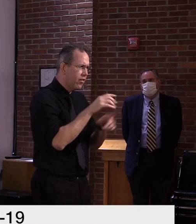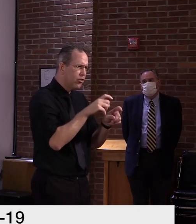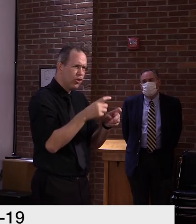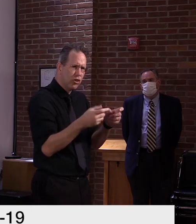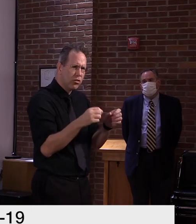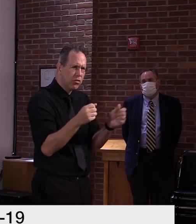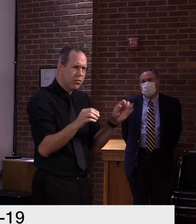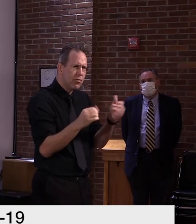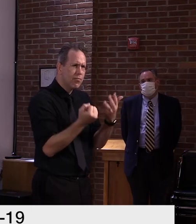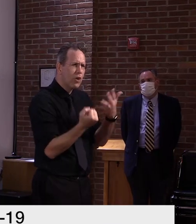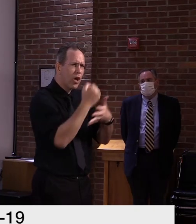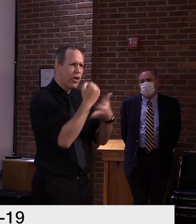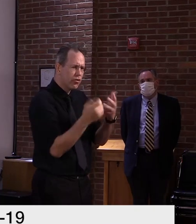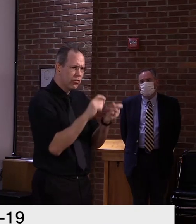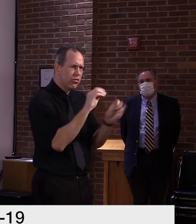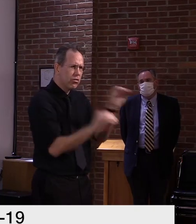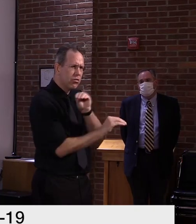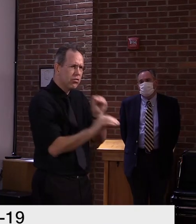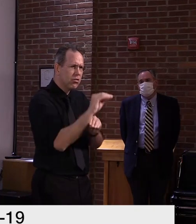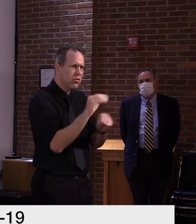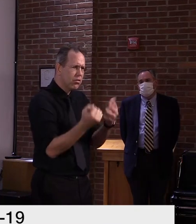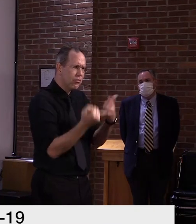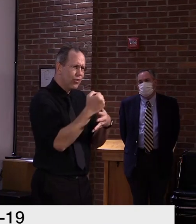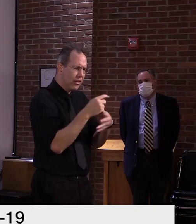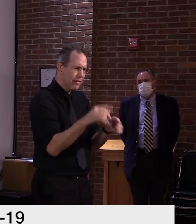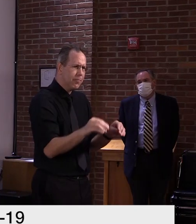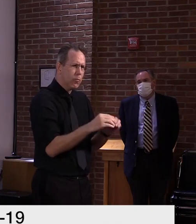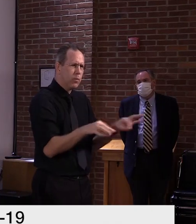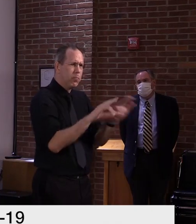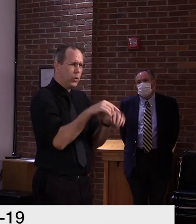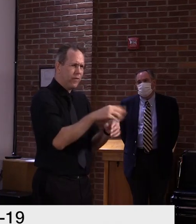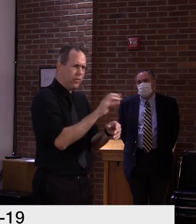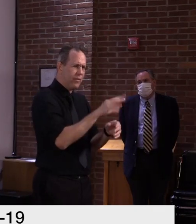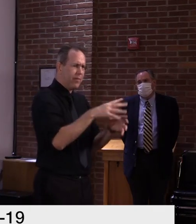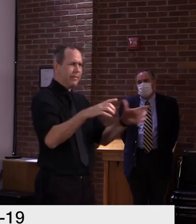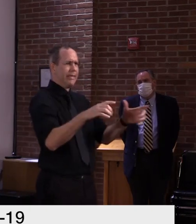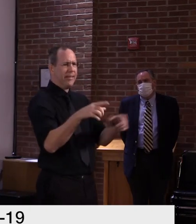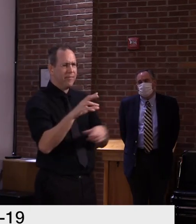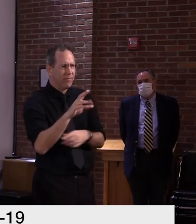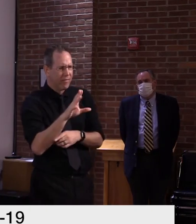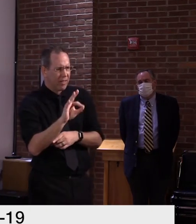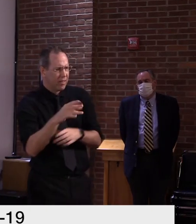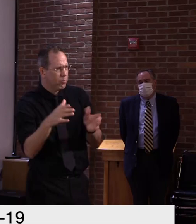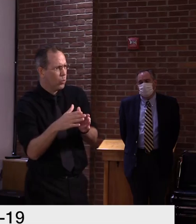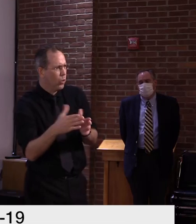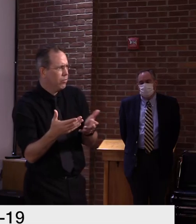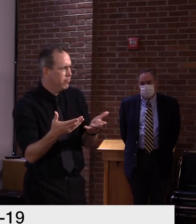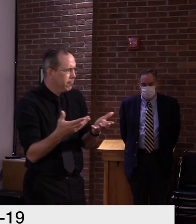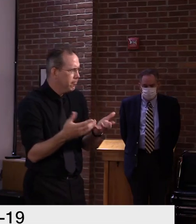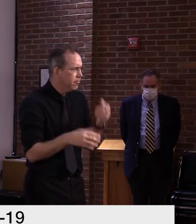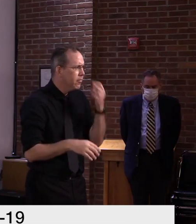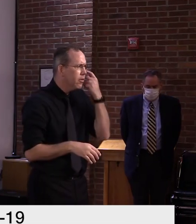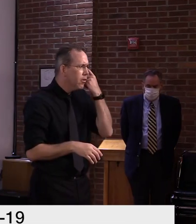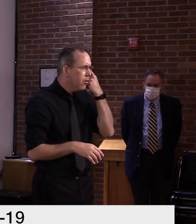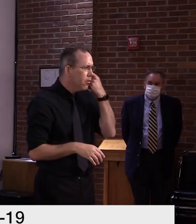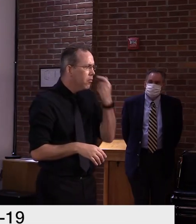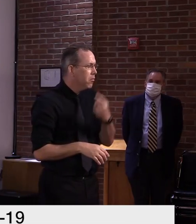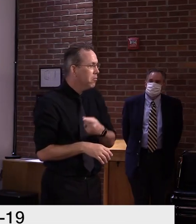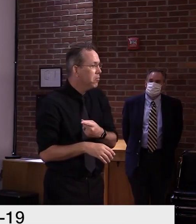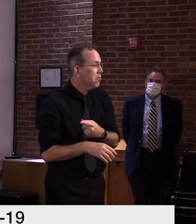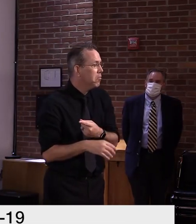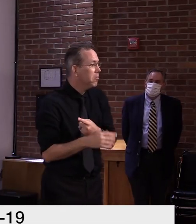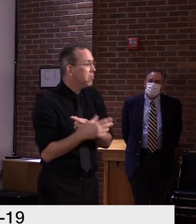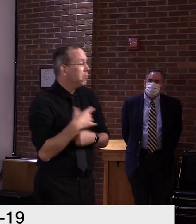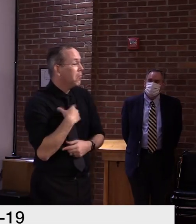not sure it is a struggle. I won't know it's a struggle until I know what the final number is. Um, we're fully expecting to see